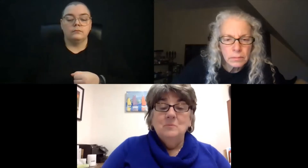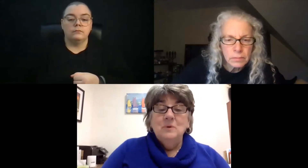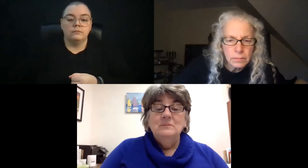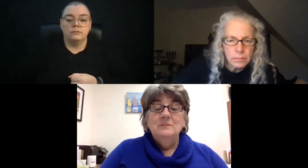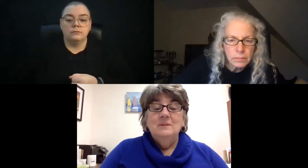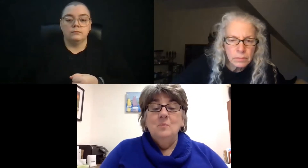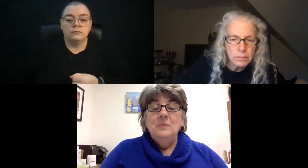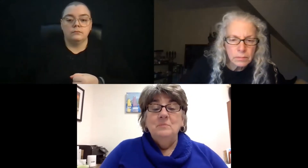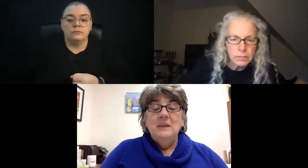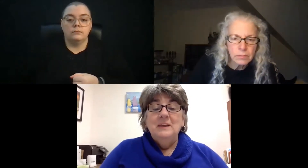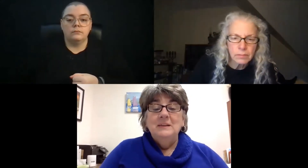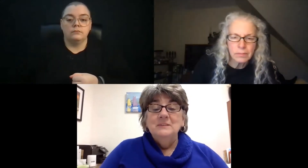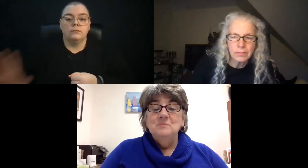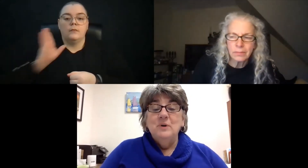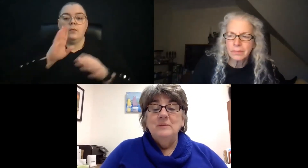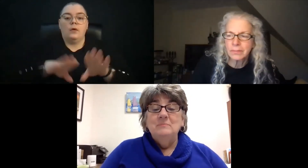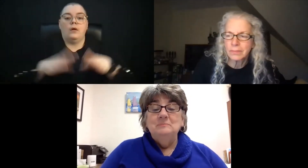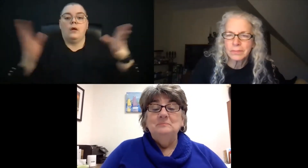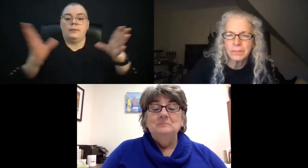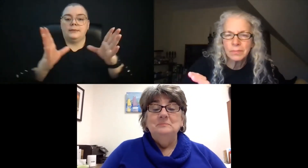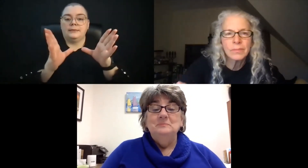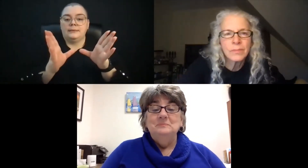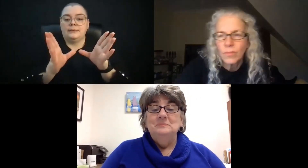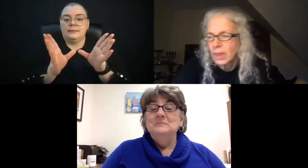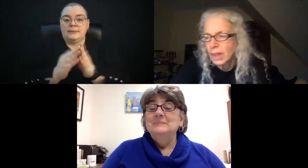And we'll open the meeting at this point.